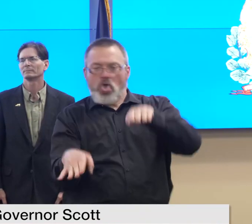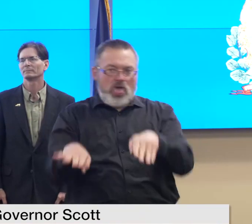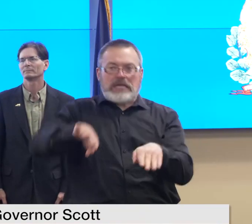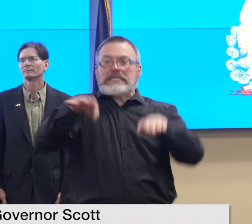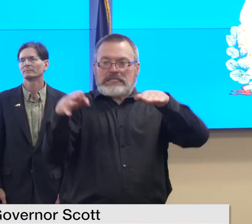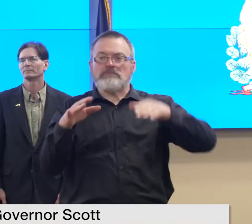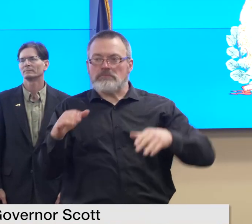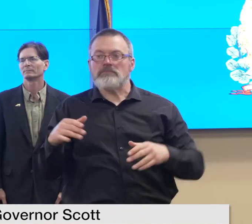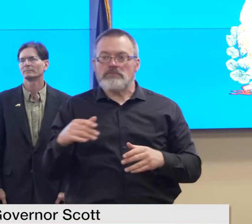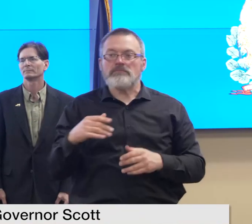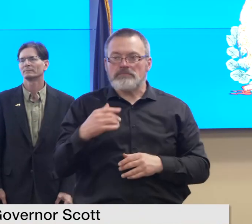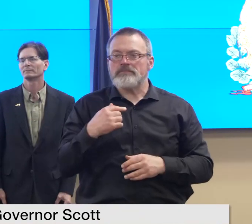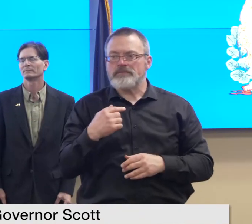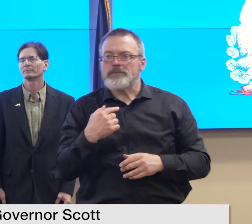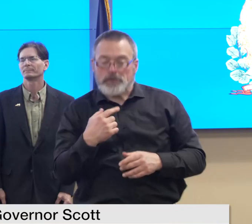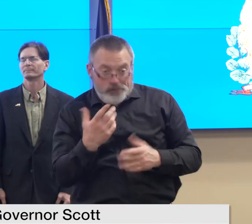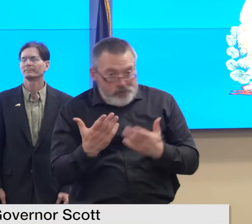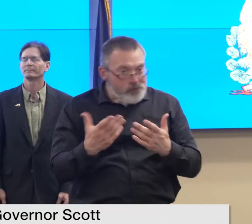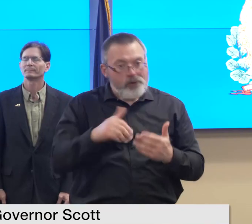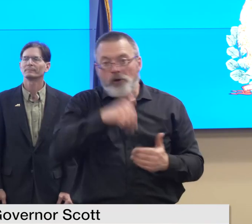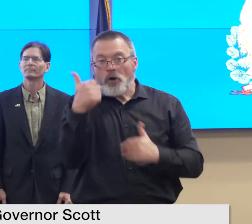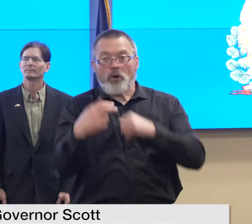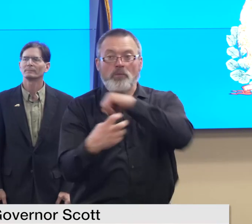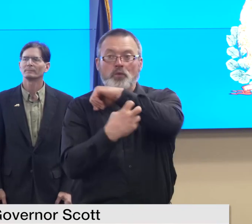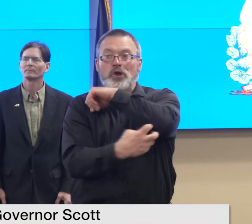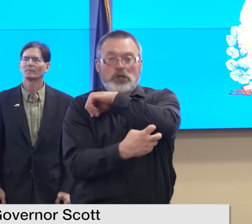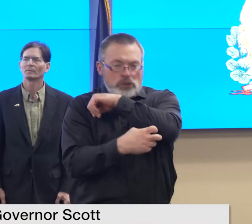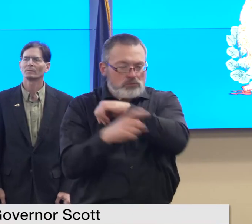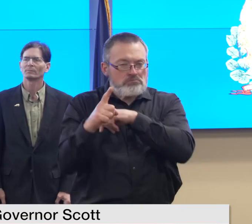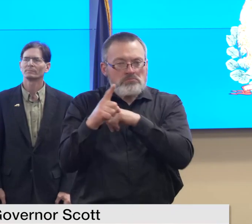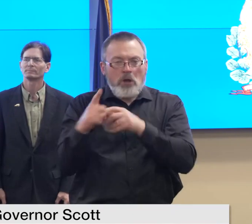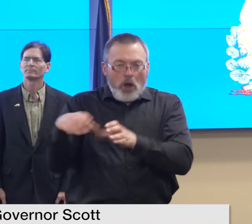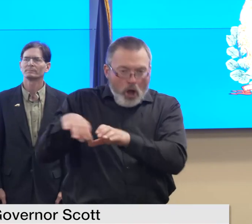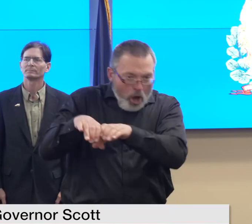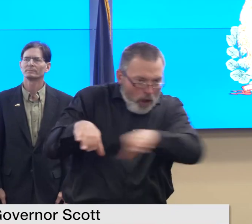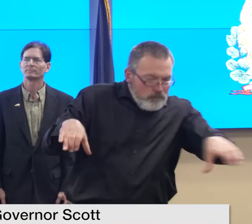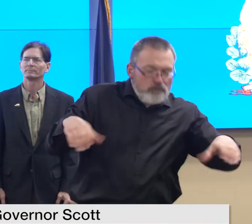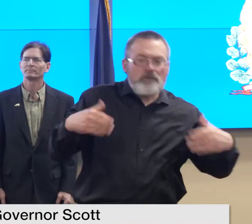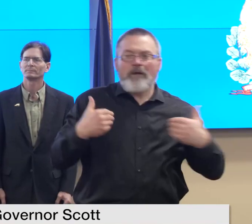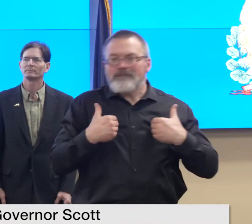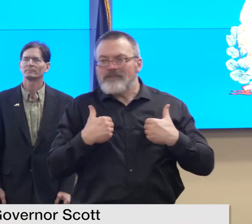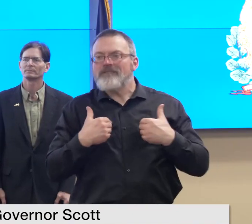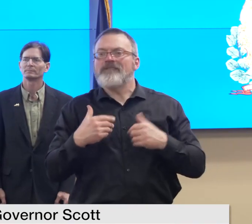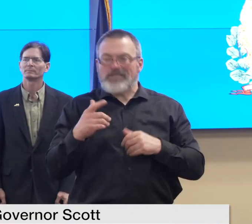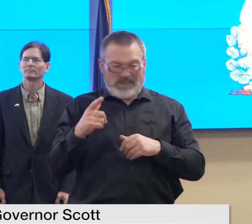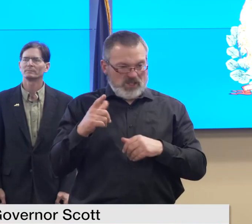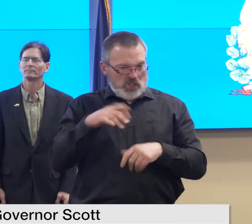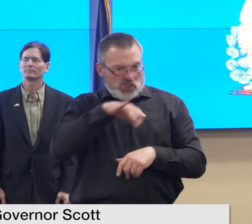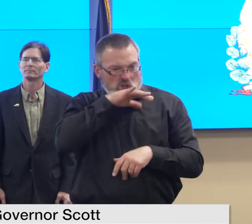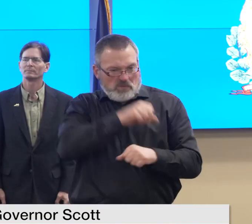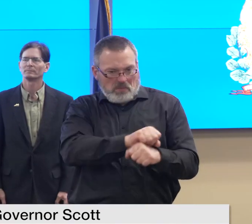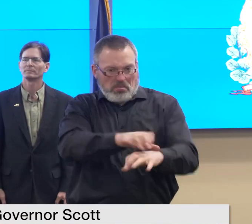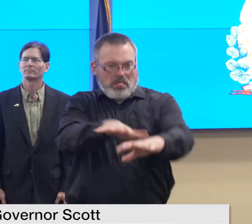like bridges and culverts and removal of accumulated sediment and other flood debris